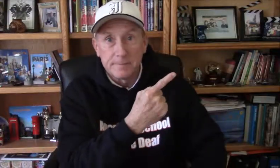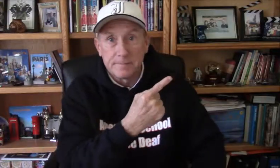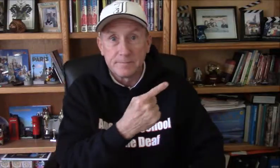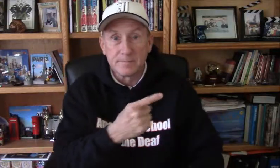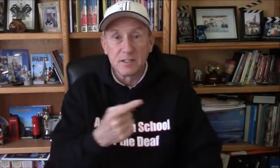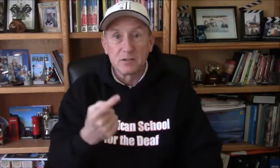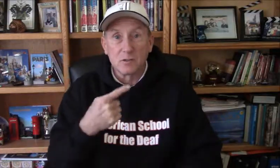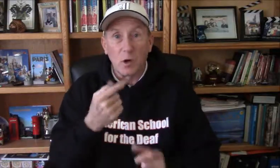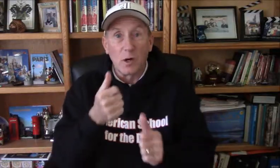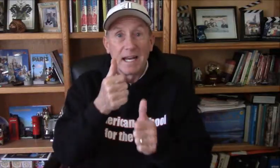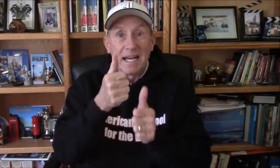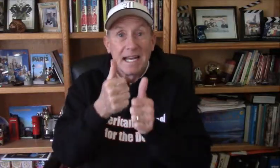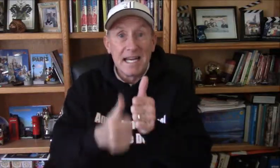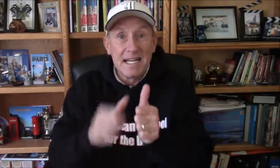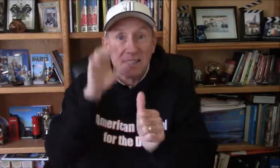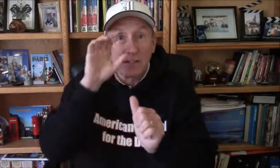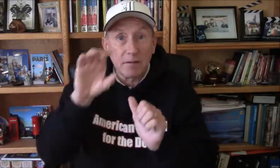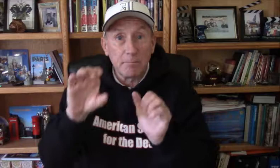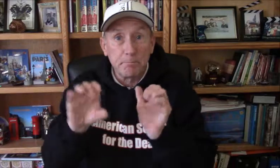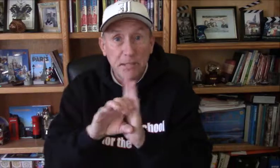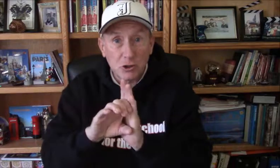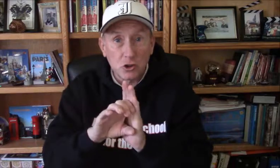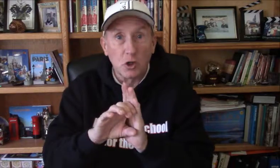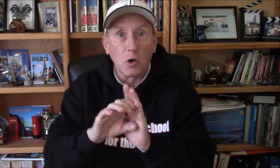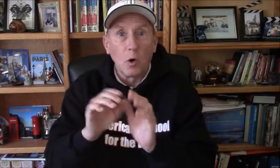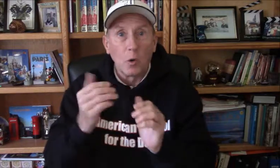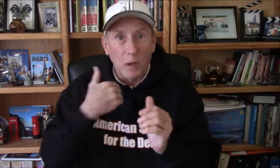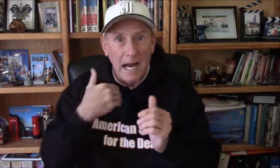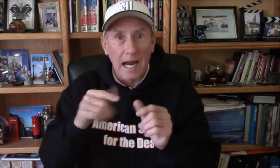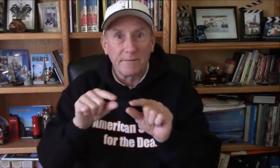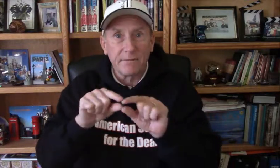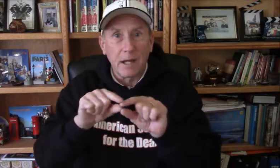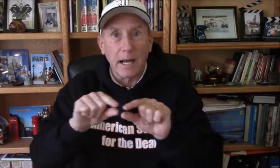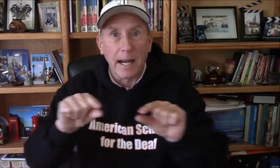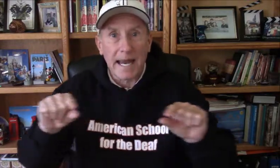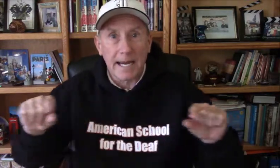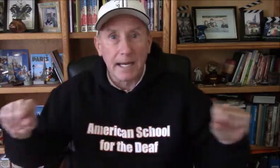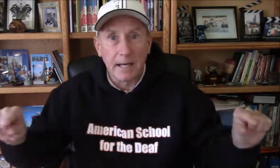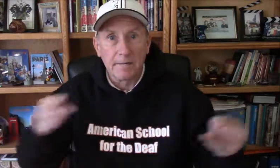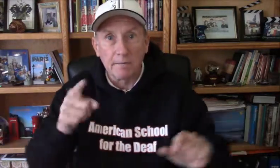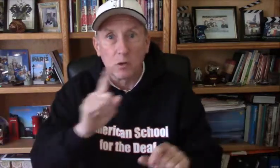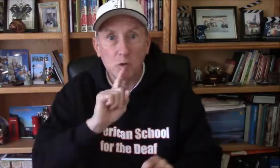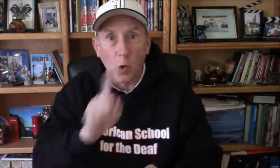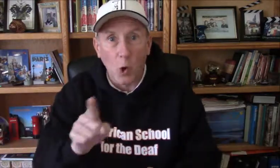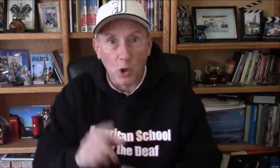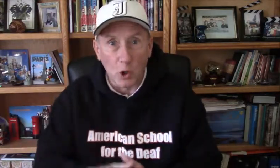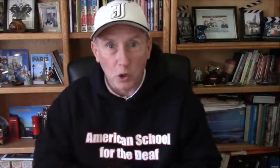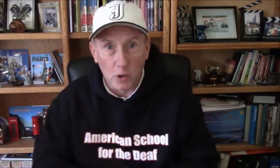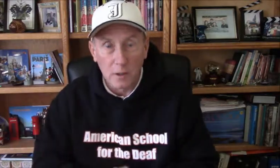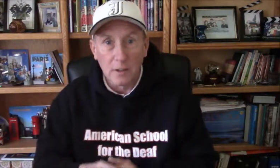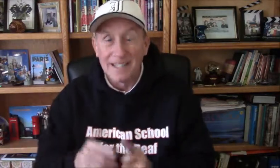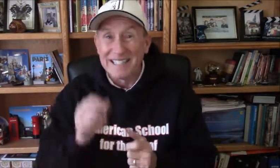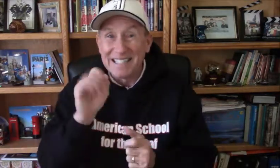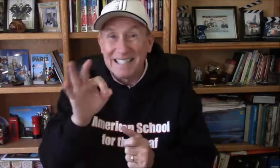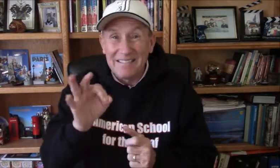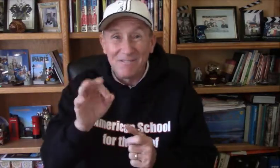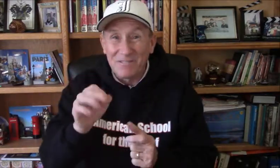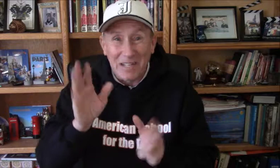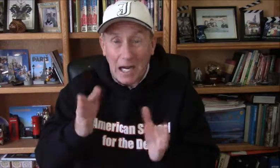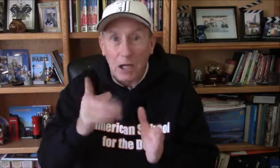So, each picture will have the link for your order. If not,